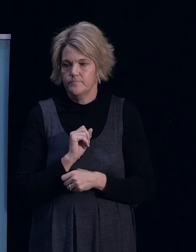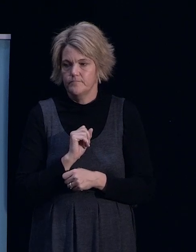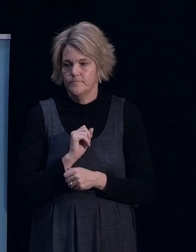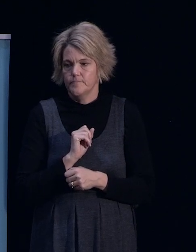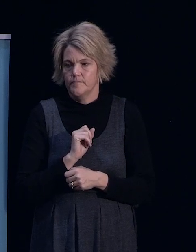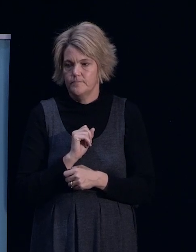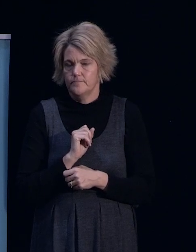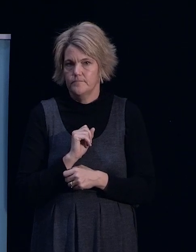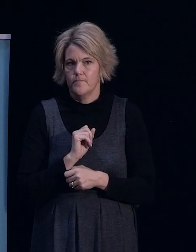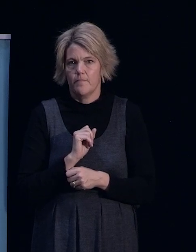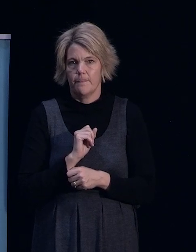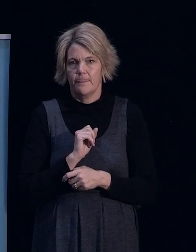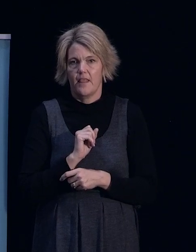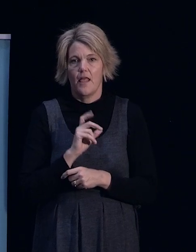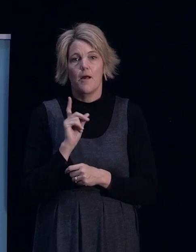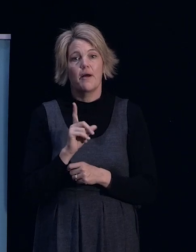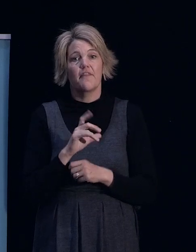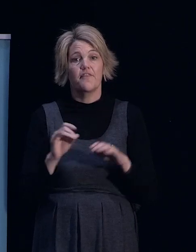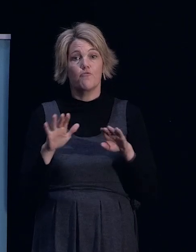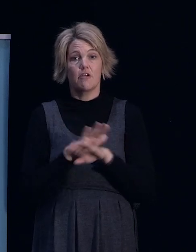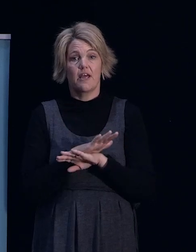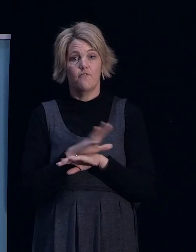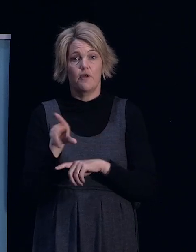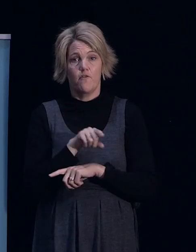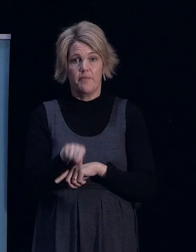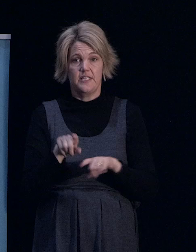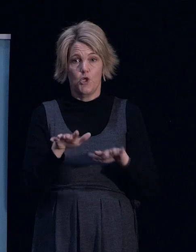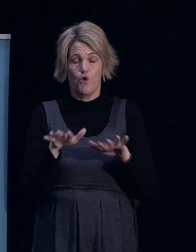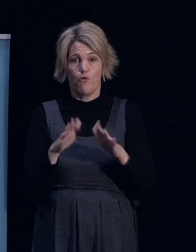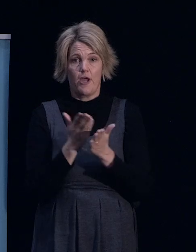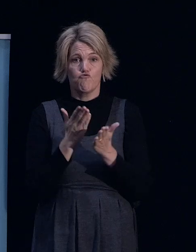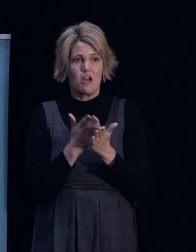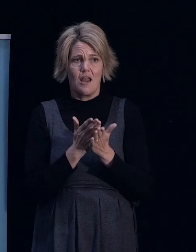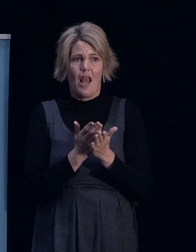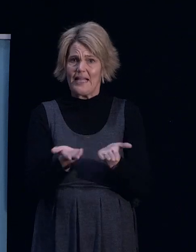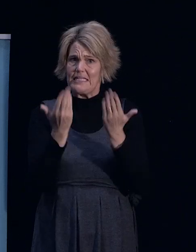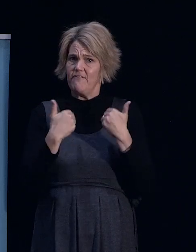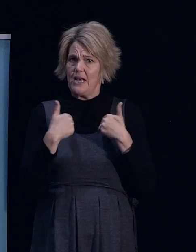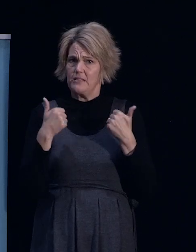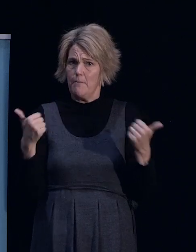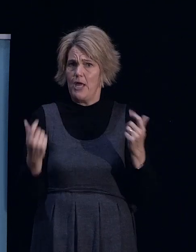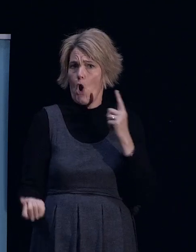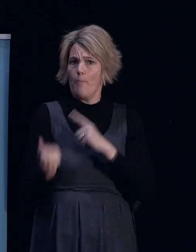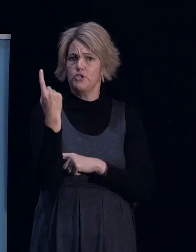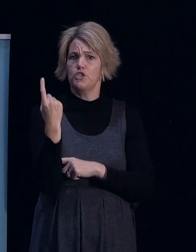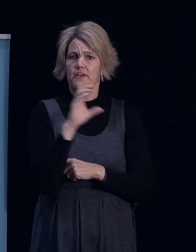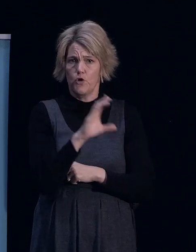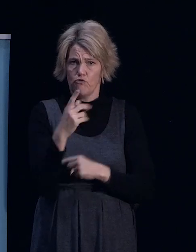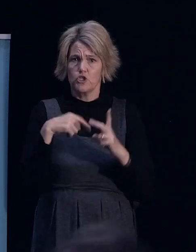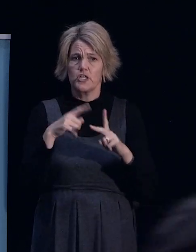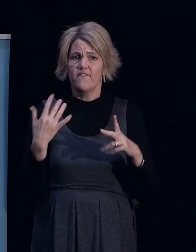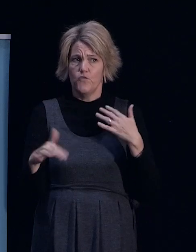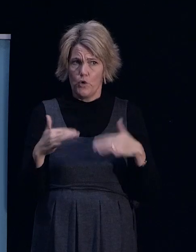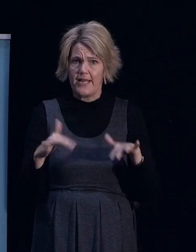earthquake presents a huge economic opportunity to Christchurch and to Canterbury. The reality is,